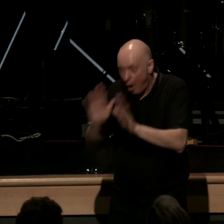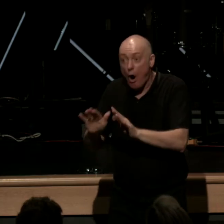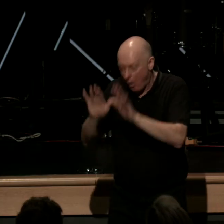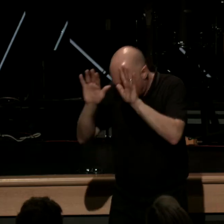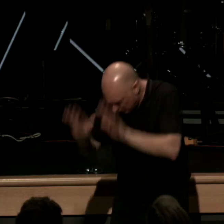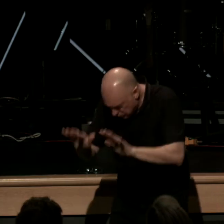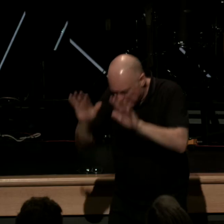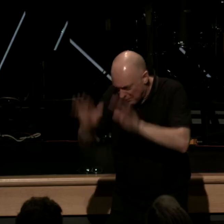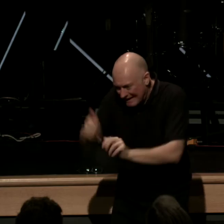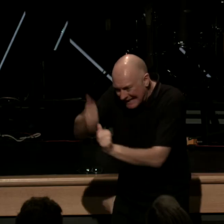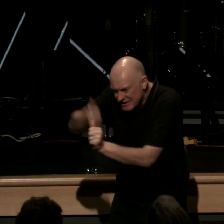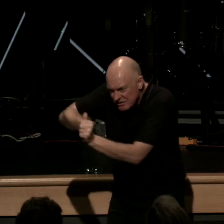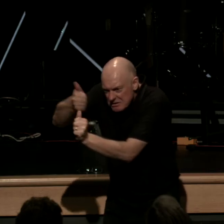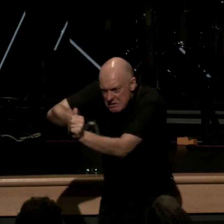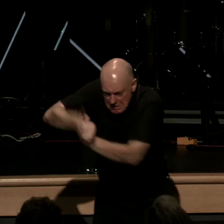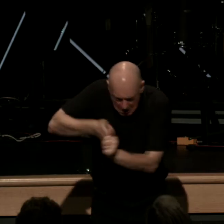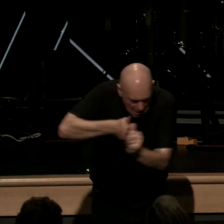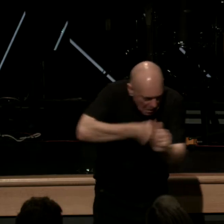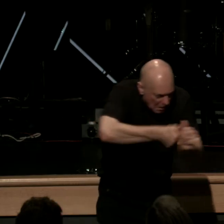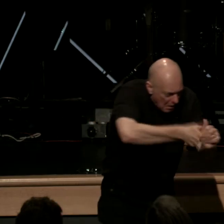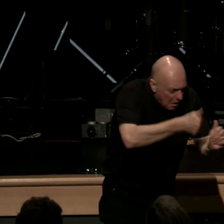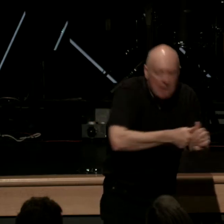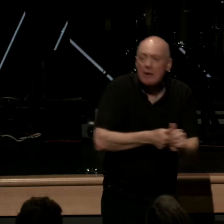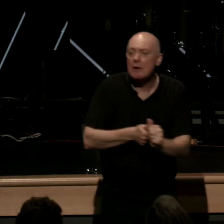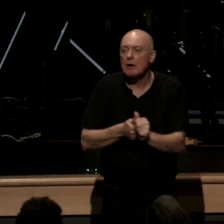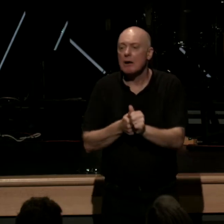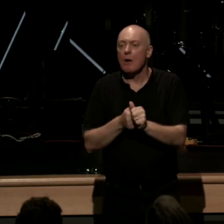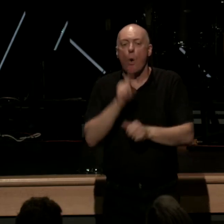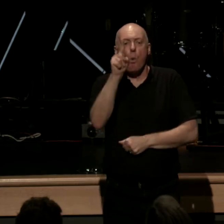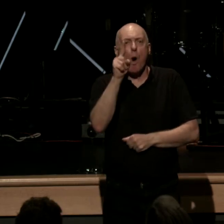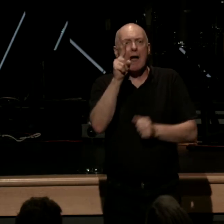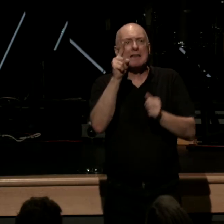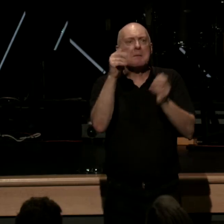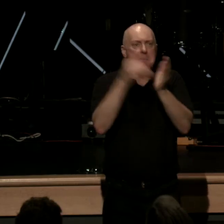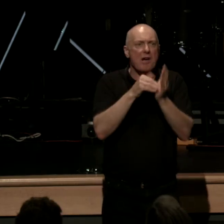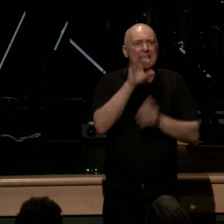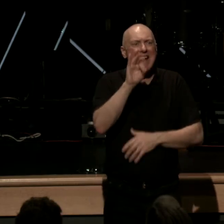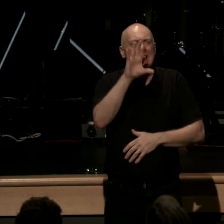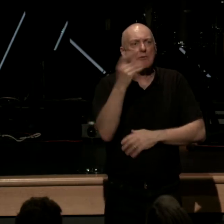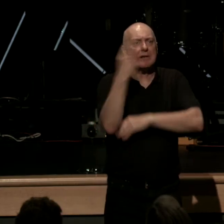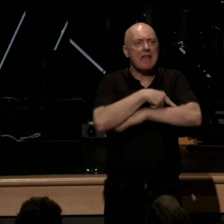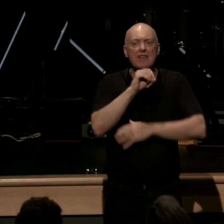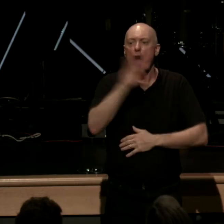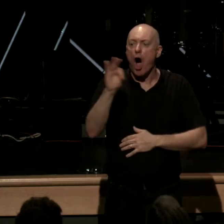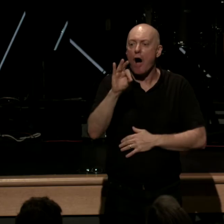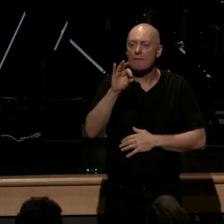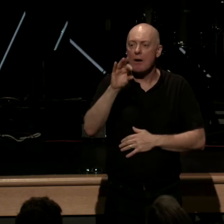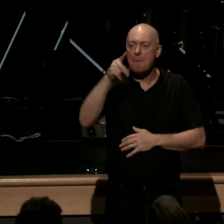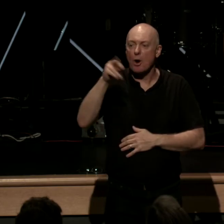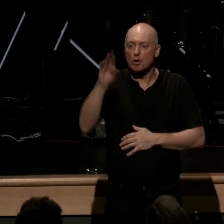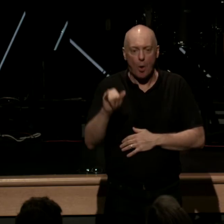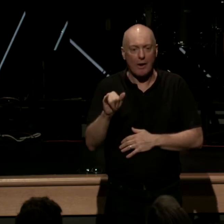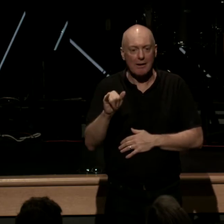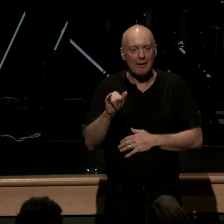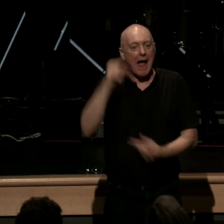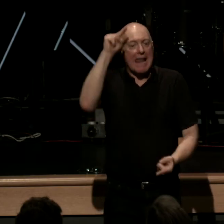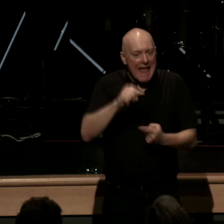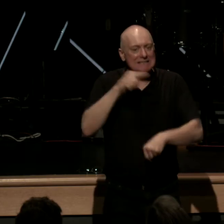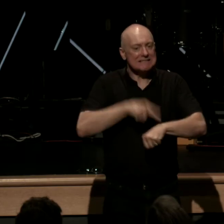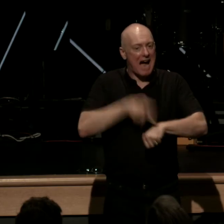could tot up to more than 1,900,000 days off of purgatory by the end of their visit